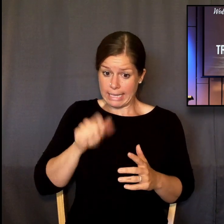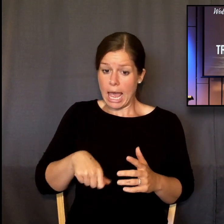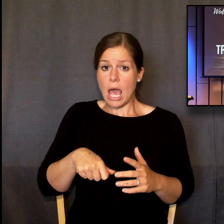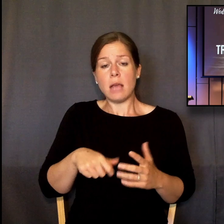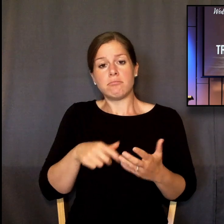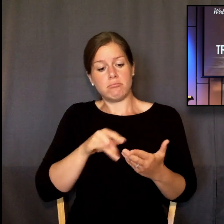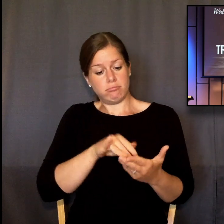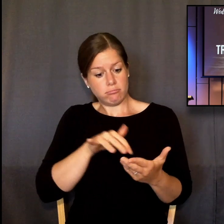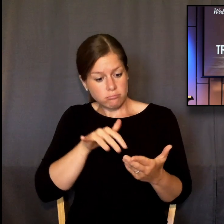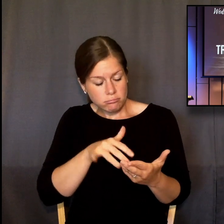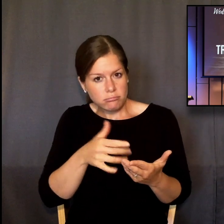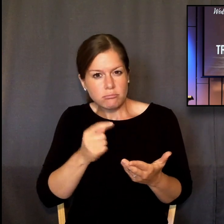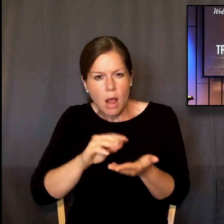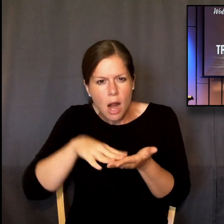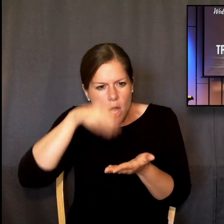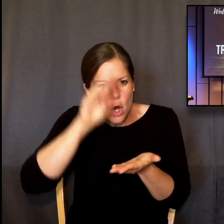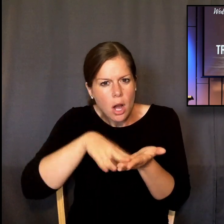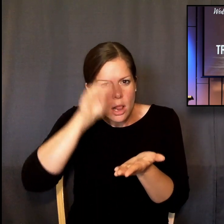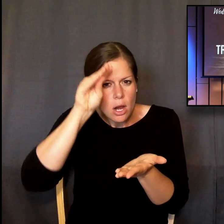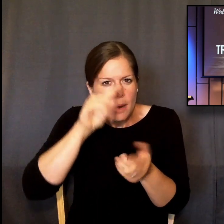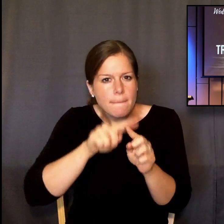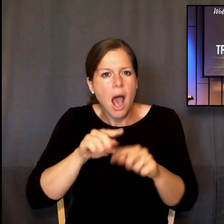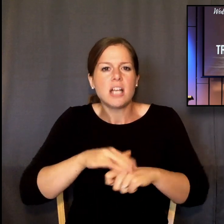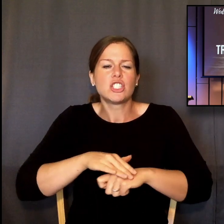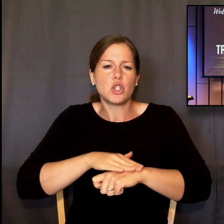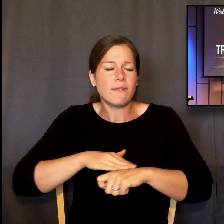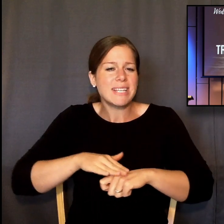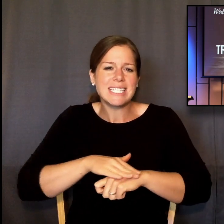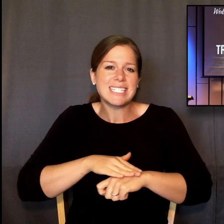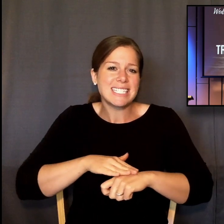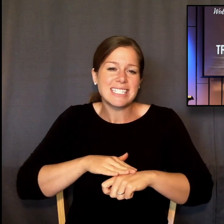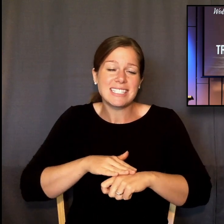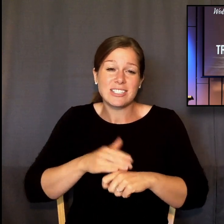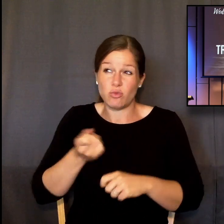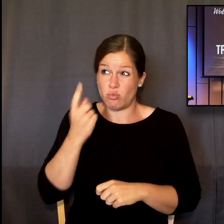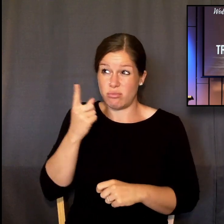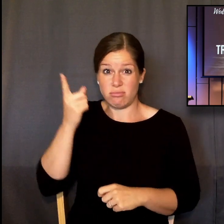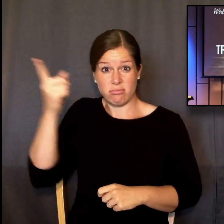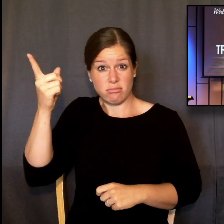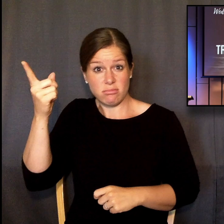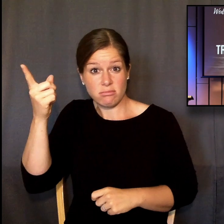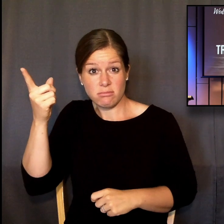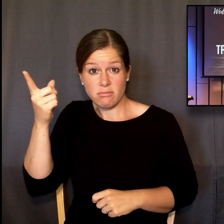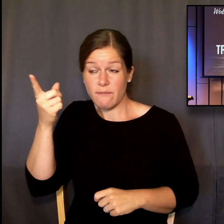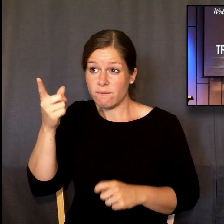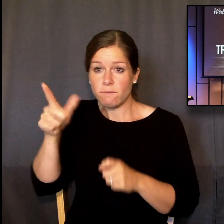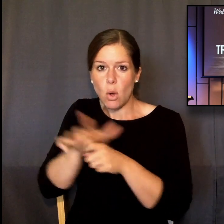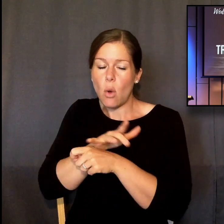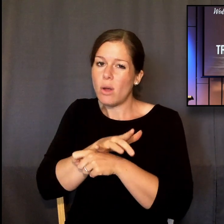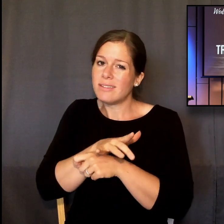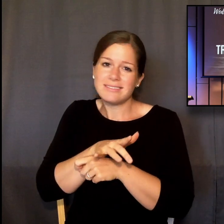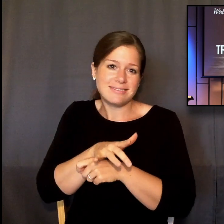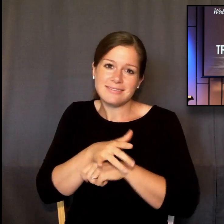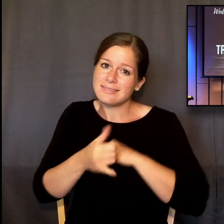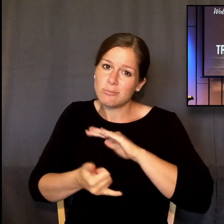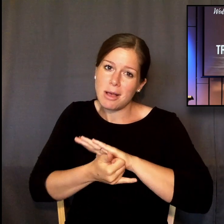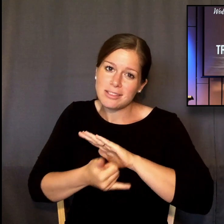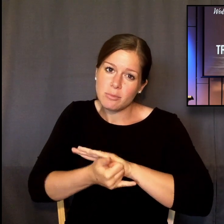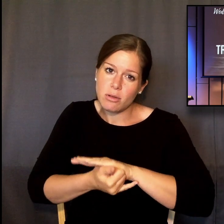possibility of those depths existing. So I just want to say, don't be afraid of that. It's really good for us to be